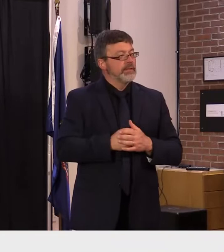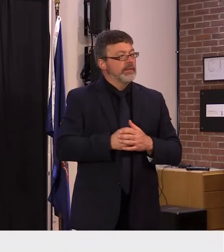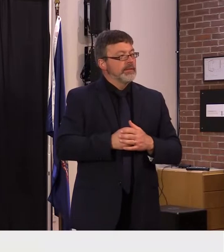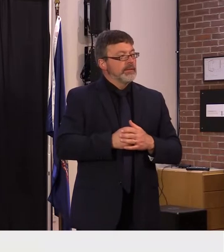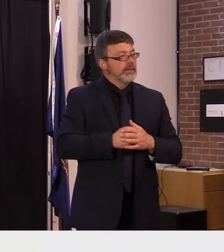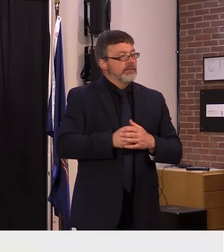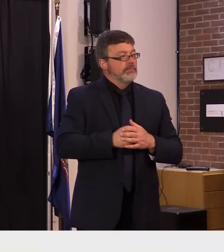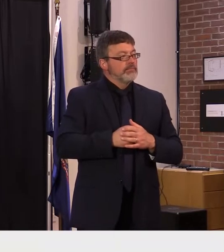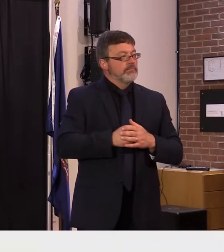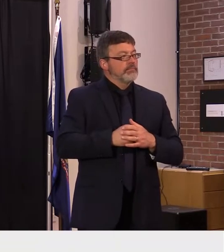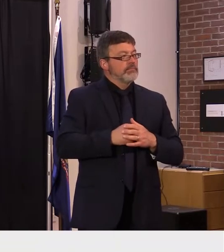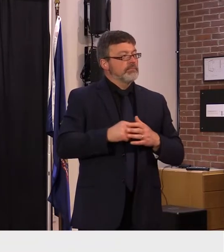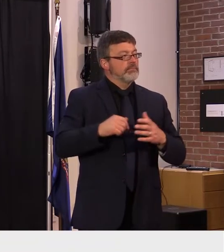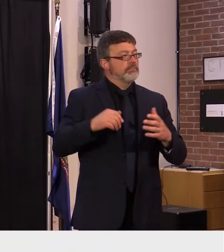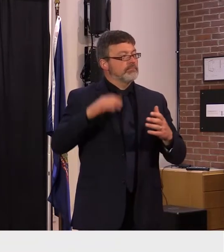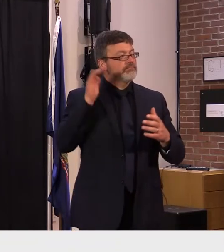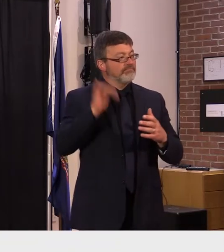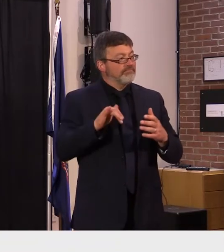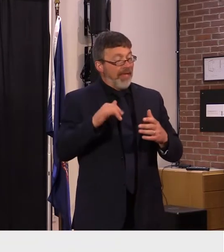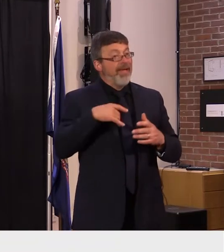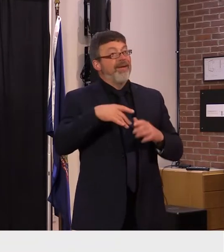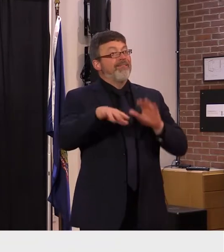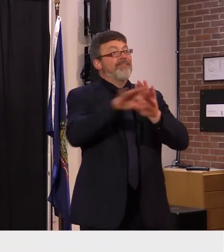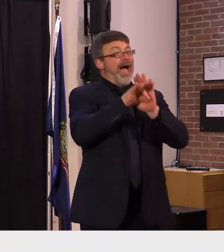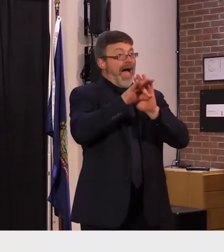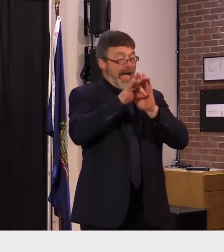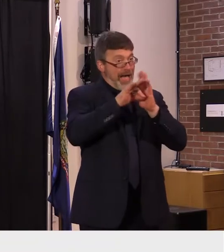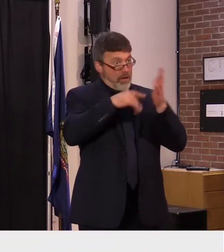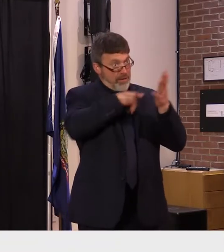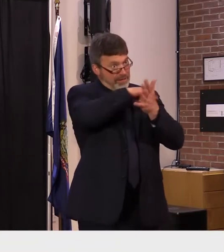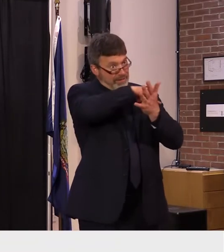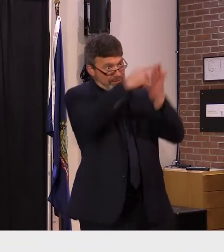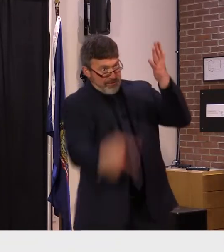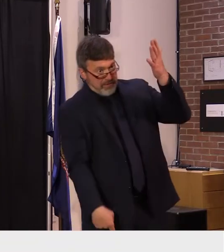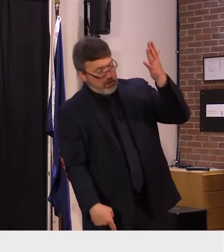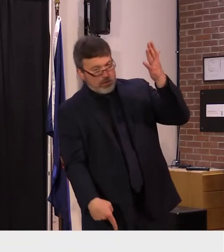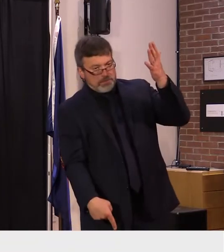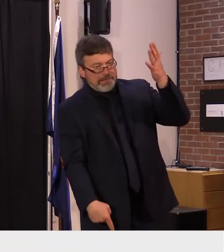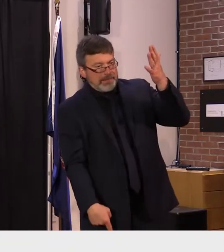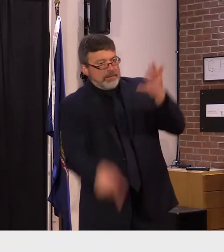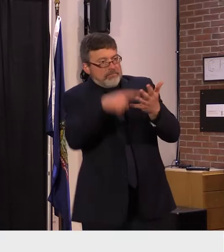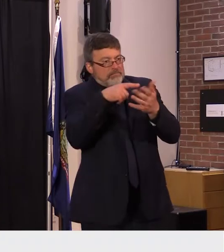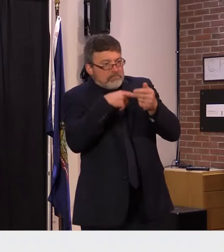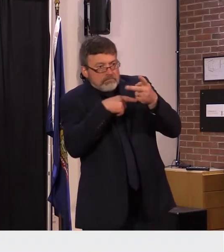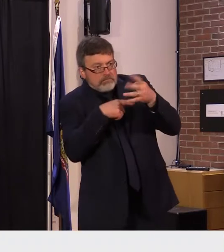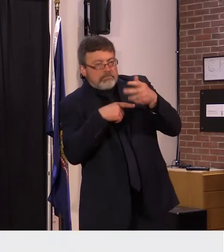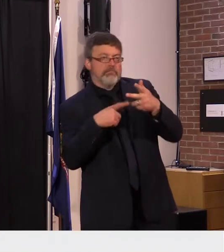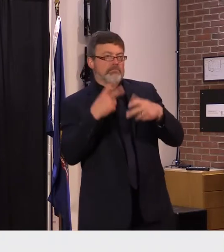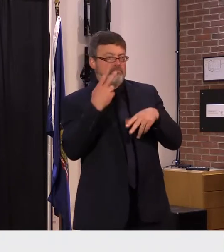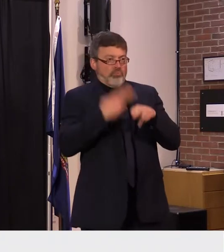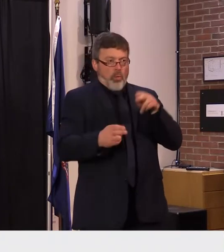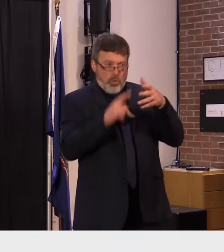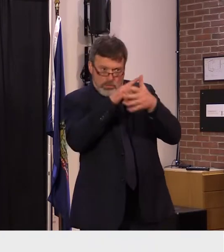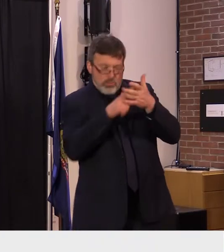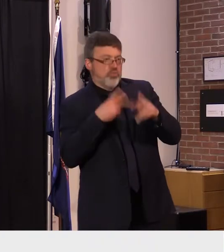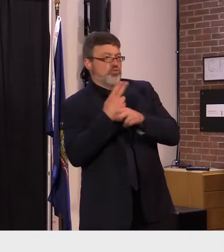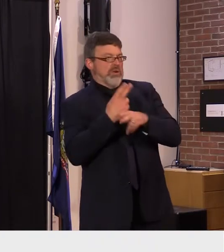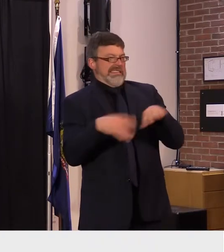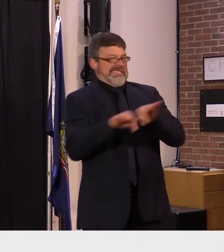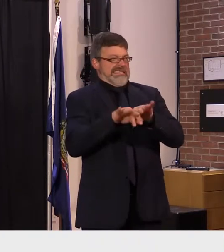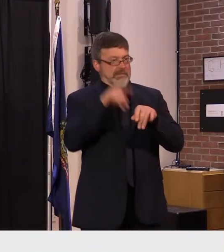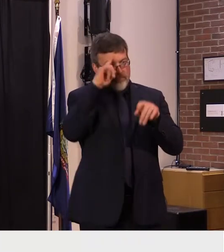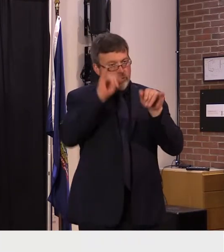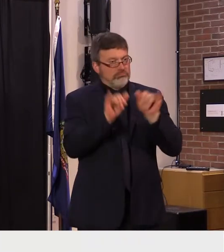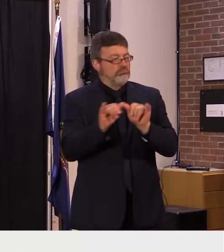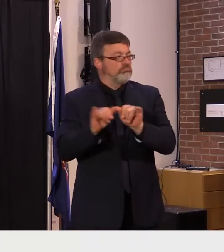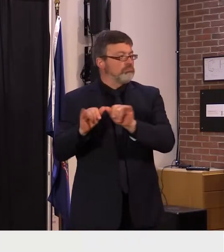level we'll be using our state level assessment information currently in s back for english language arts and math so we'll be looking pretty much